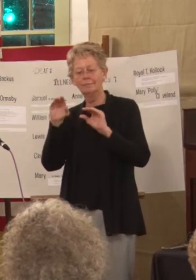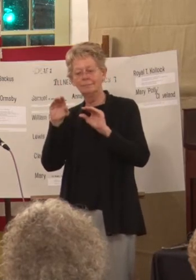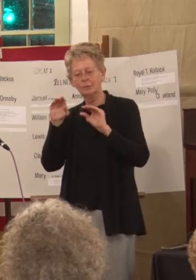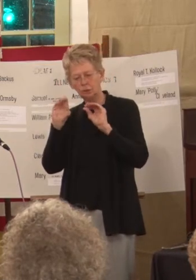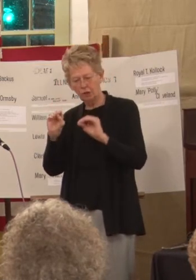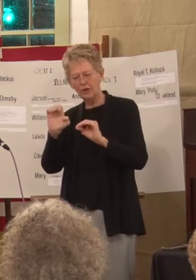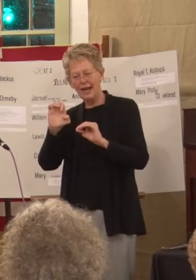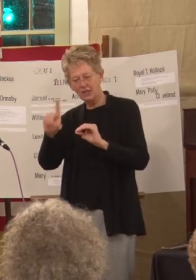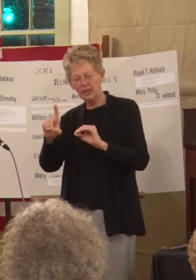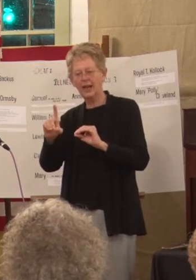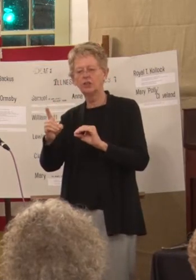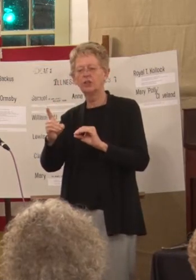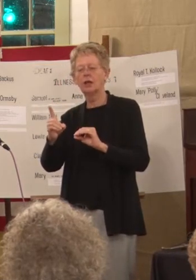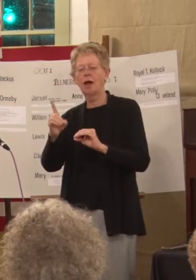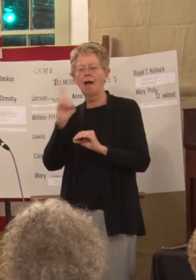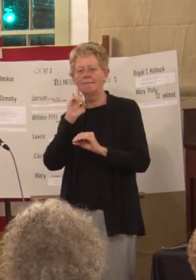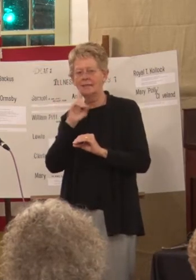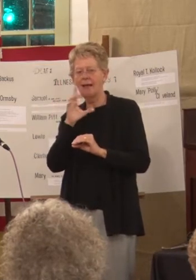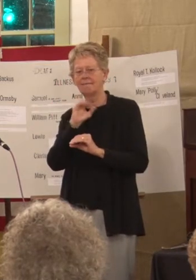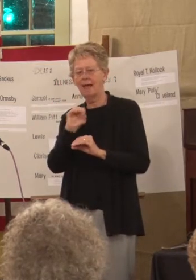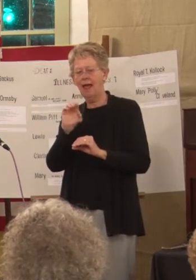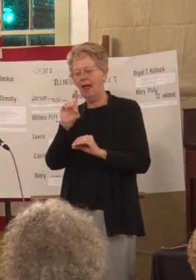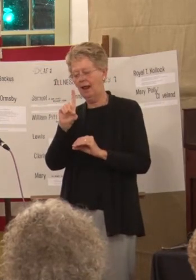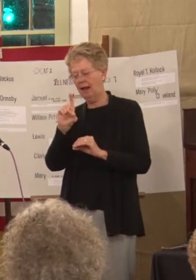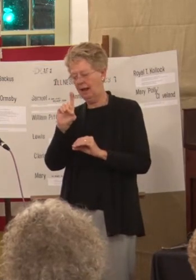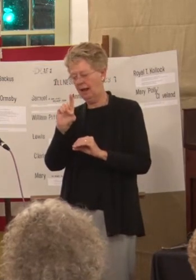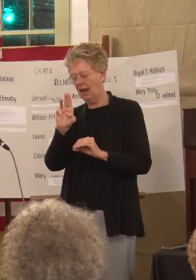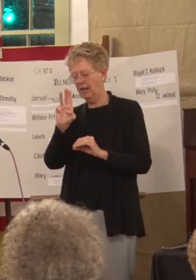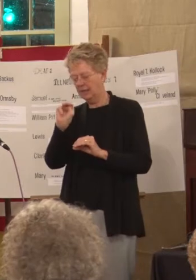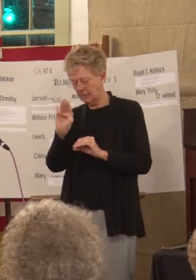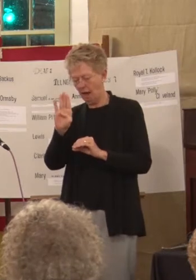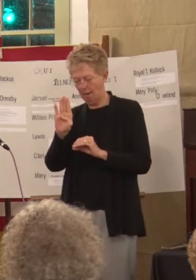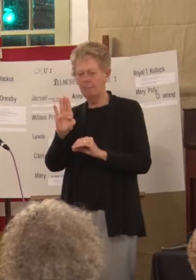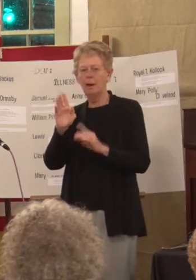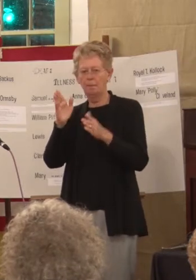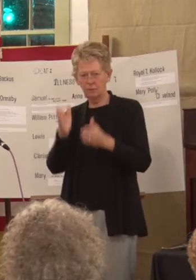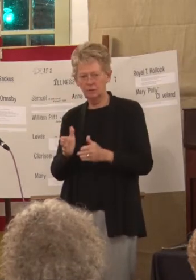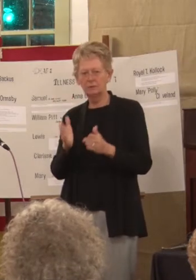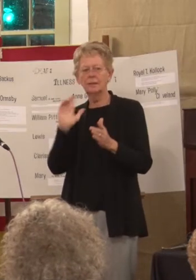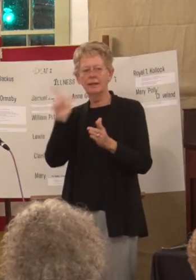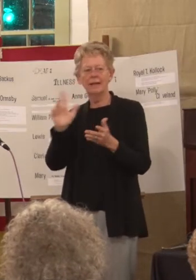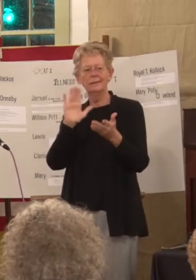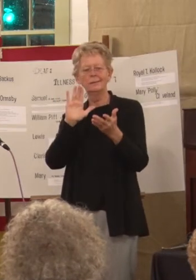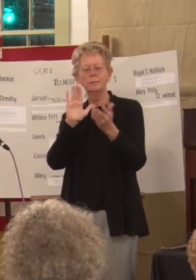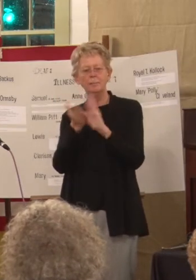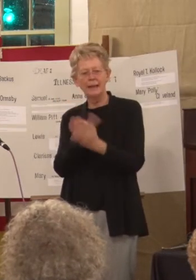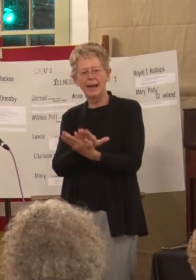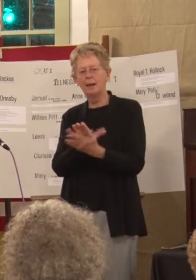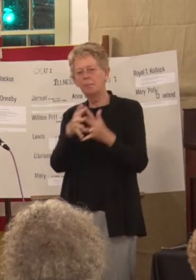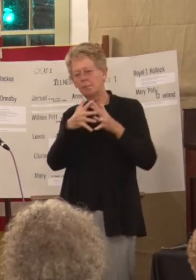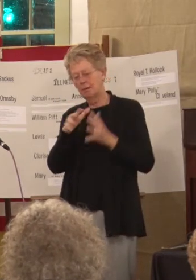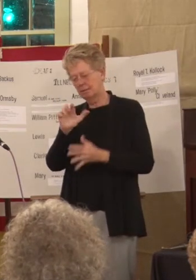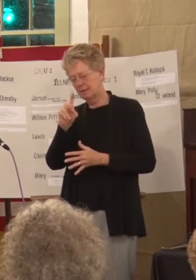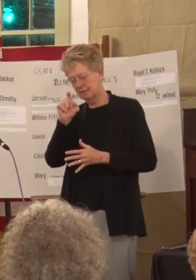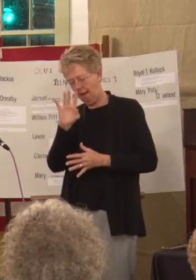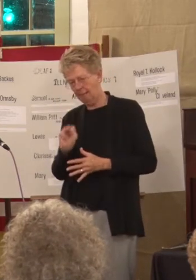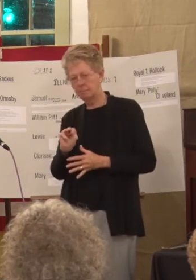on became the American Asylum. The curriculum was Bible. For about four